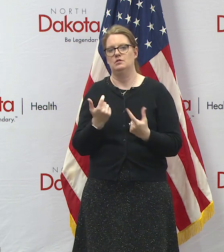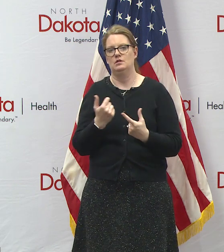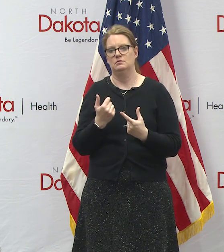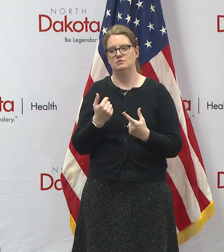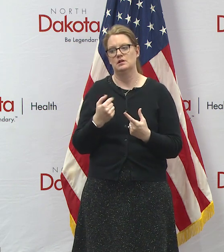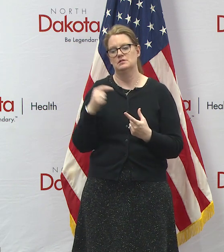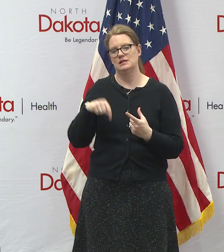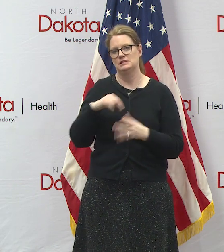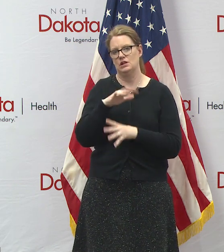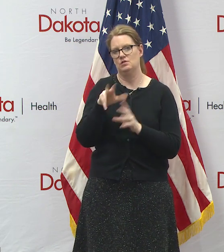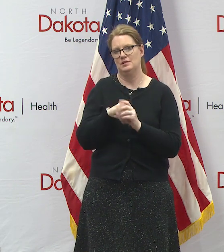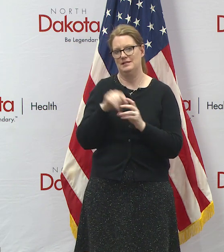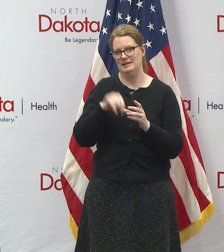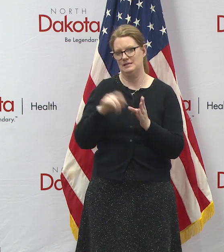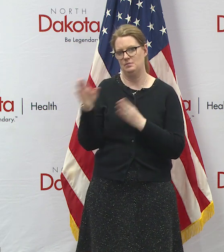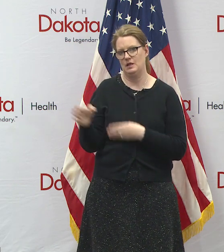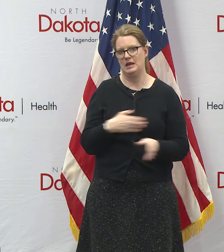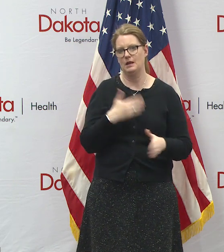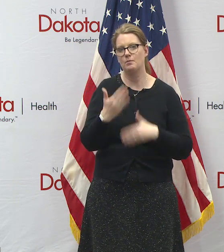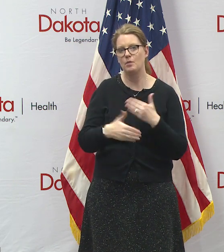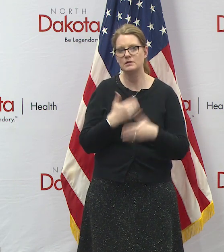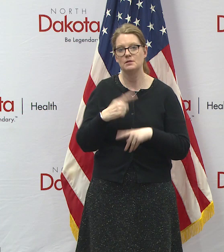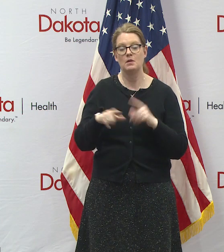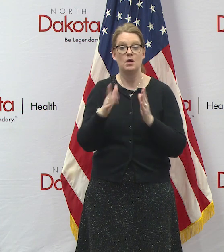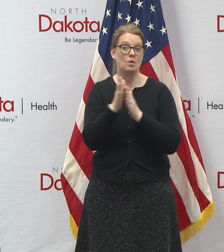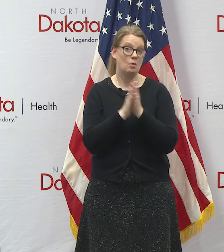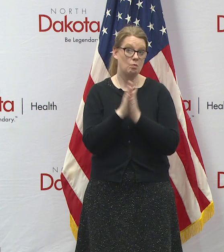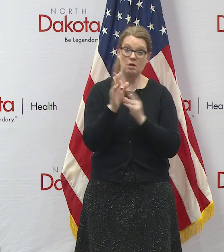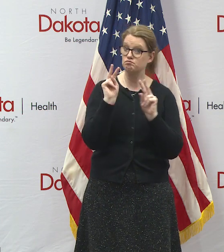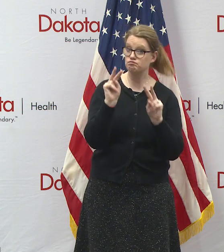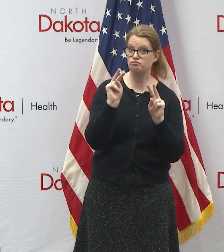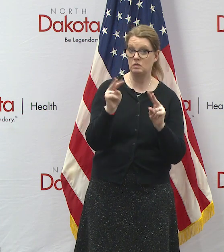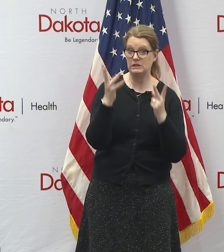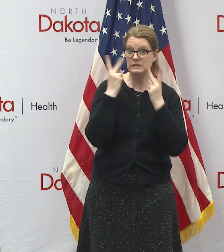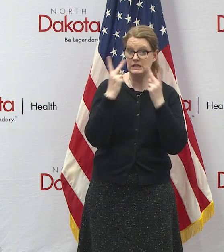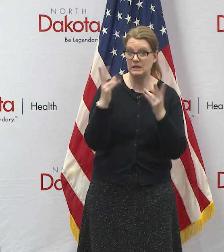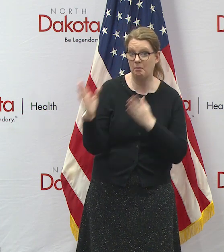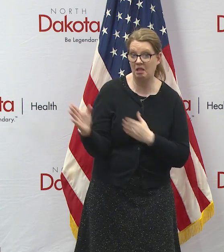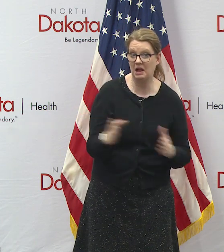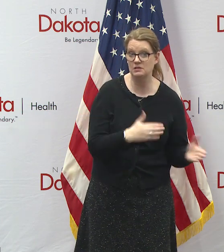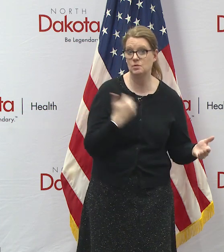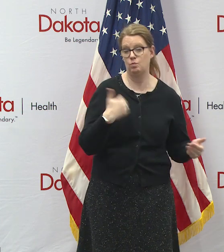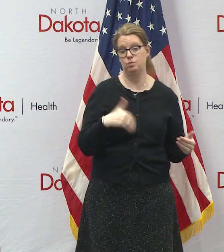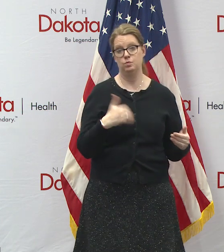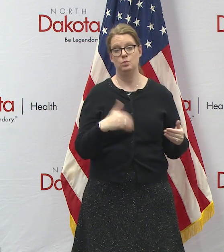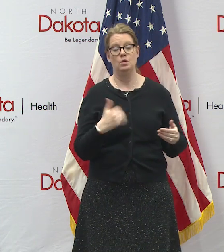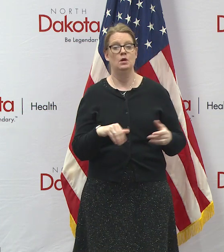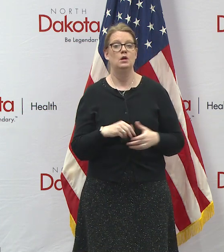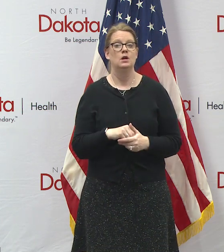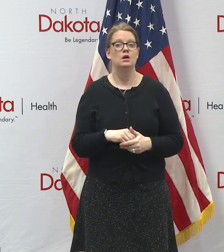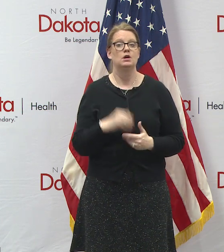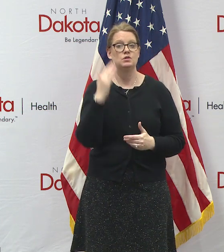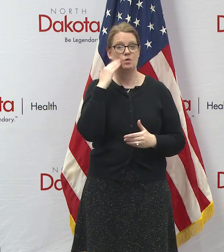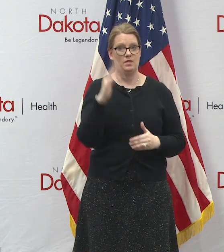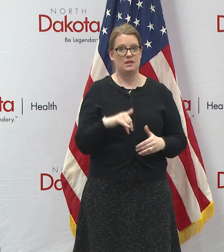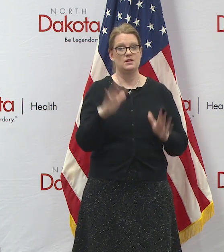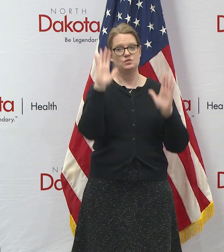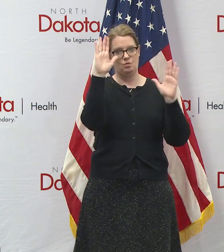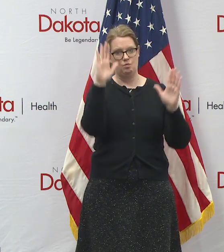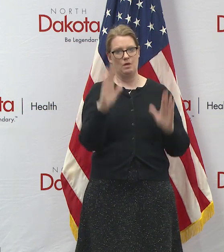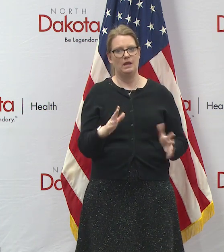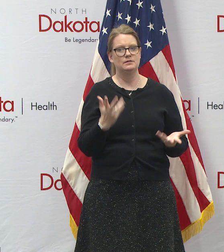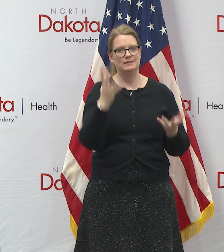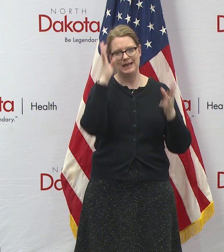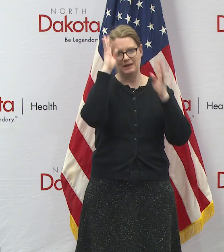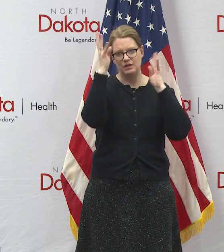of this planning process but we're looking forward to seeing those plans and we know there's uh we know that there's great innovation happening